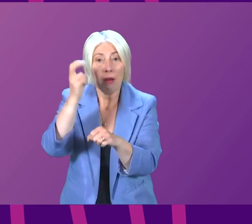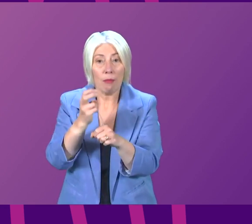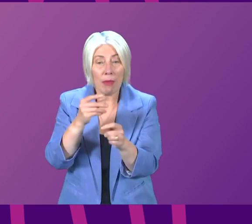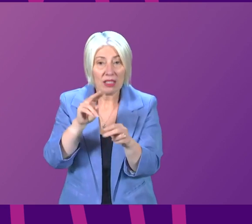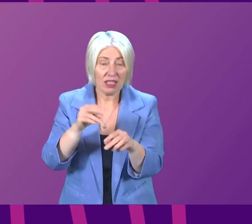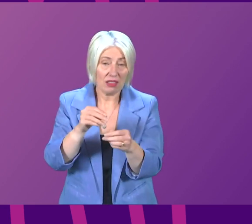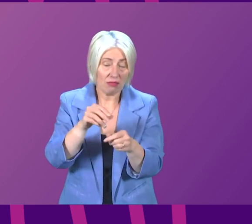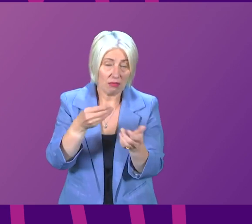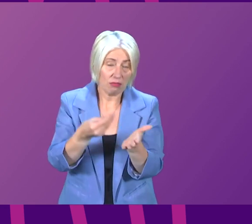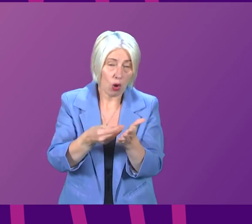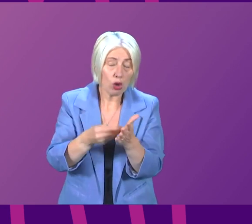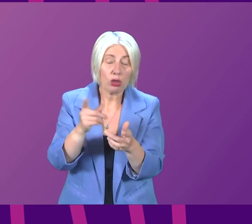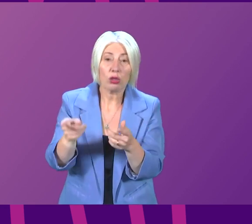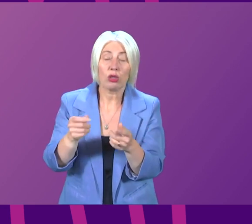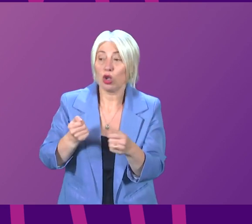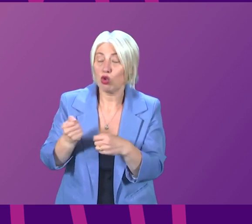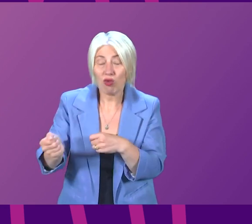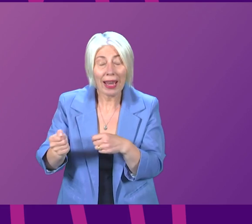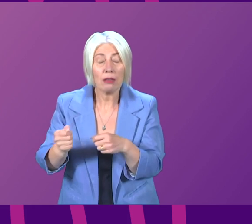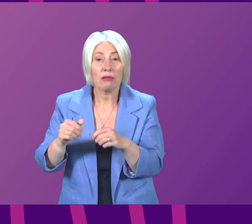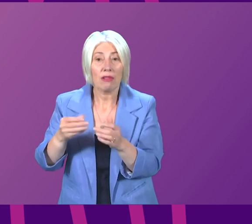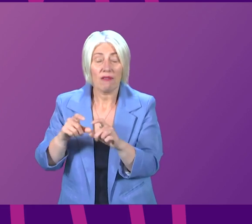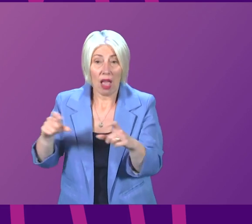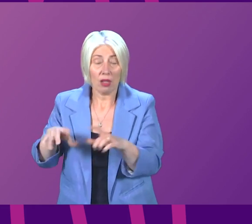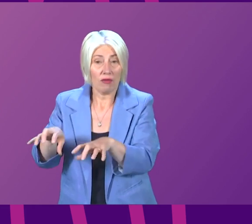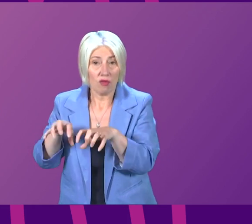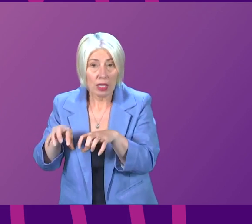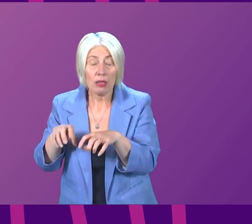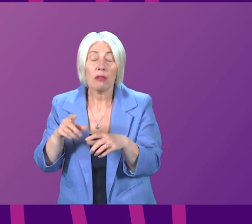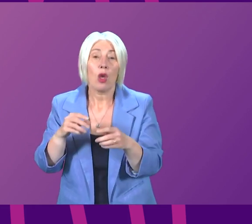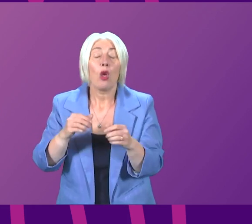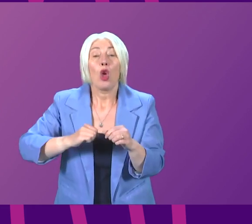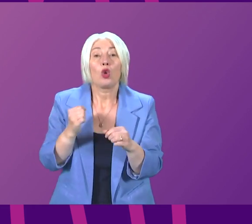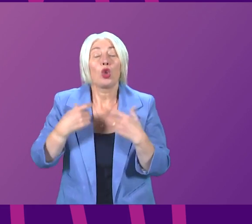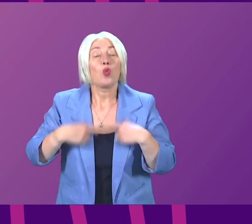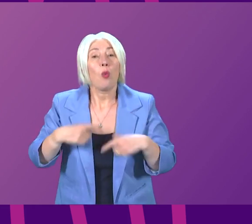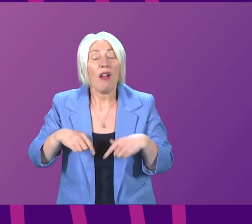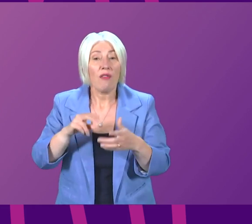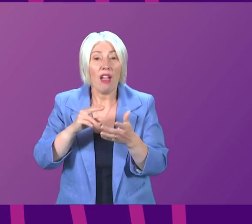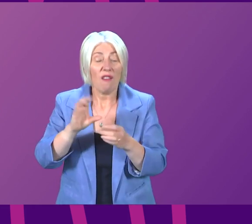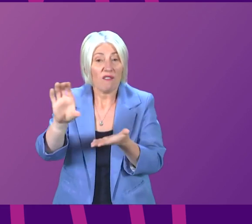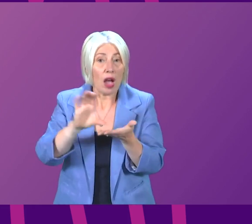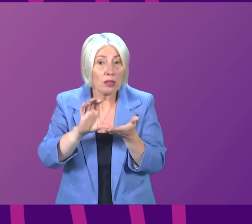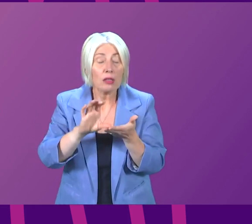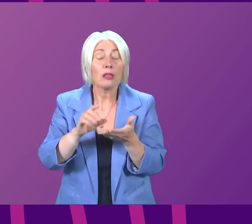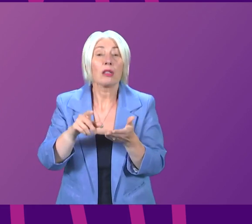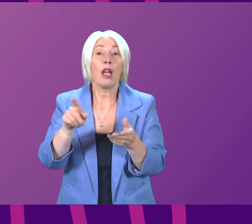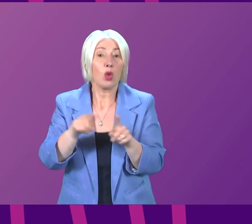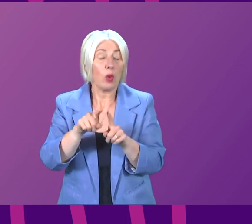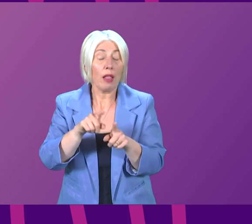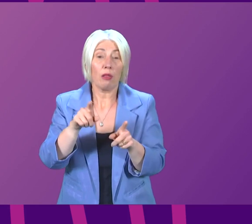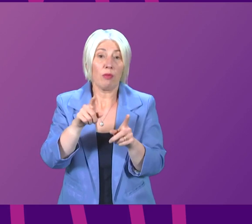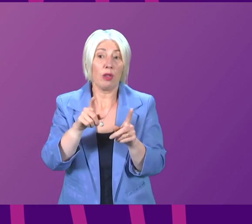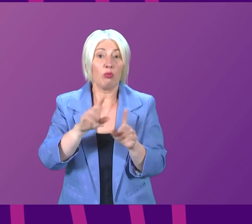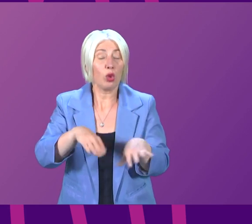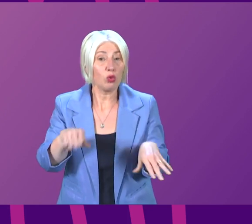water bill rebate, writing off school meal debts, topping up the Scottish Welfare Fund, and establishing a business hardship fund to help keep